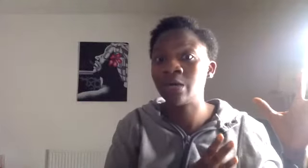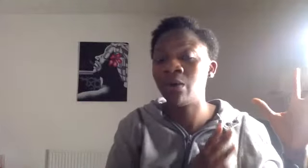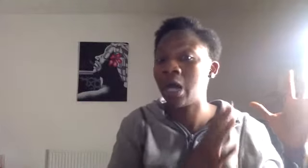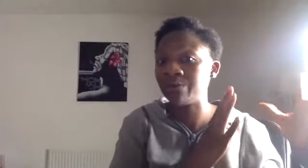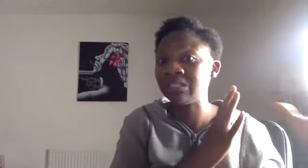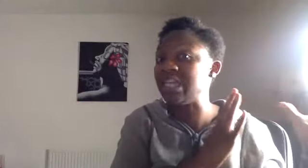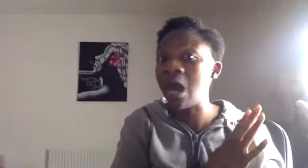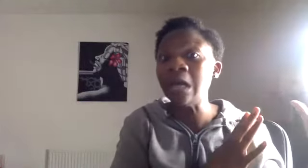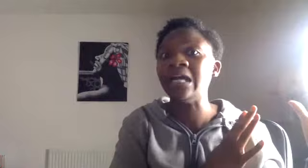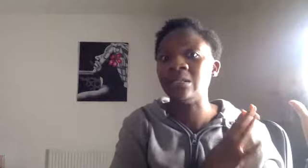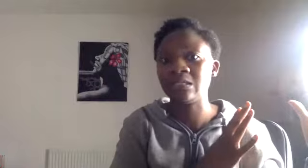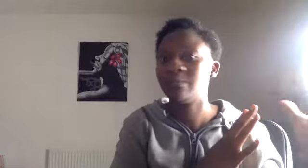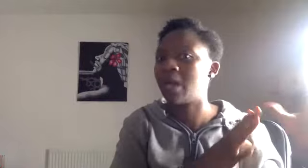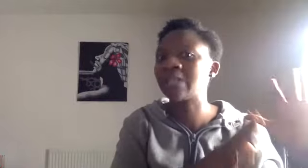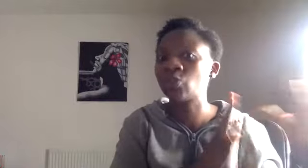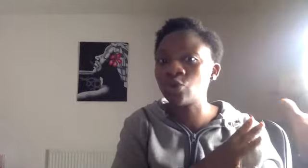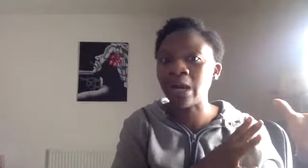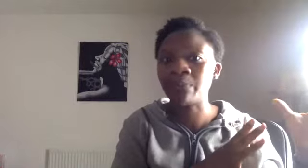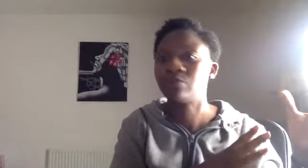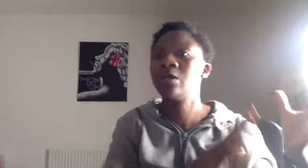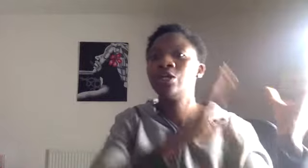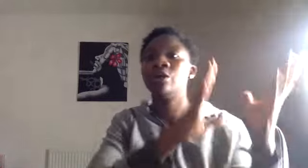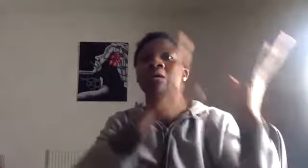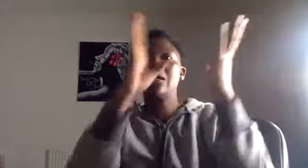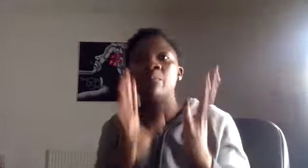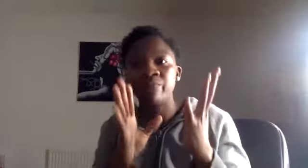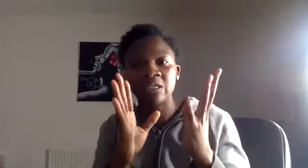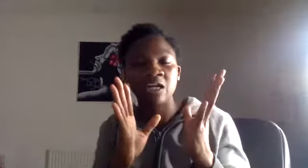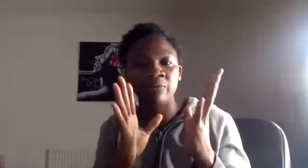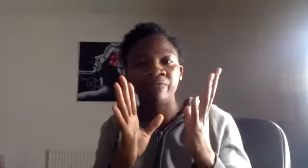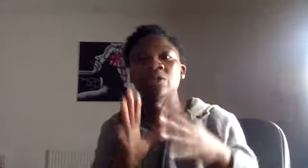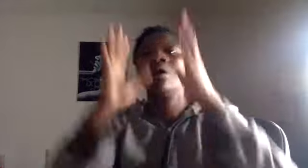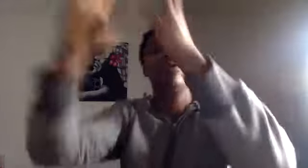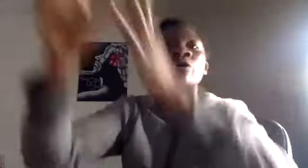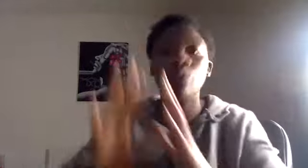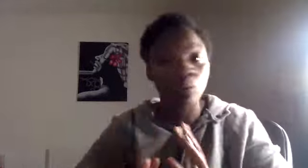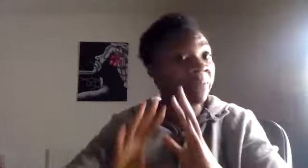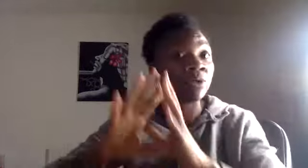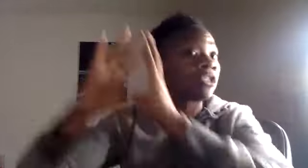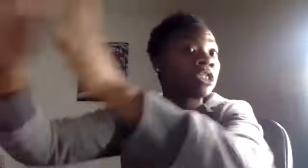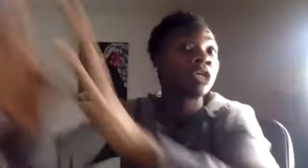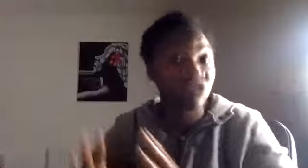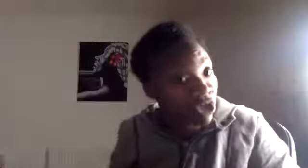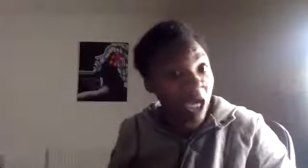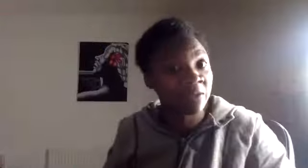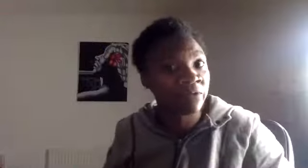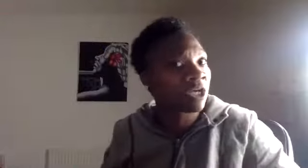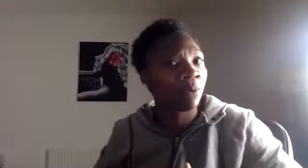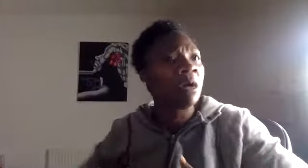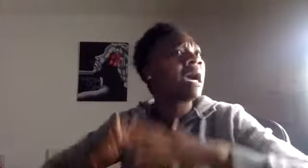I was young in the system and I saw what happened, you know, come for a certain number of physio. No, or maybe you'd had your surgery and then you came to physio. Well, how